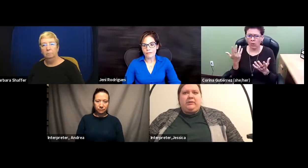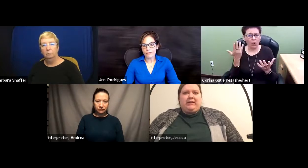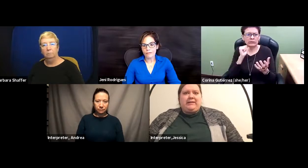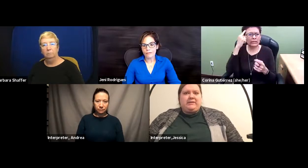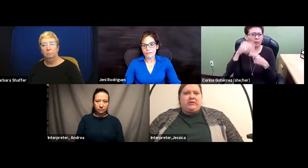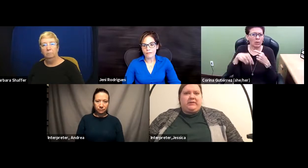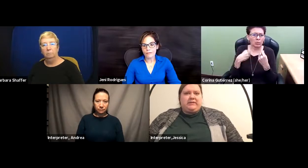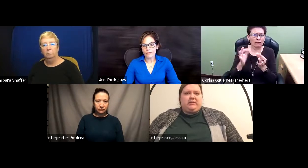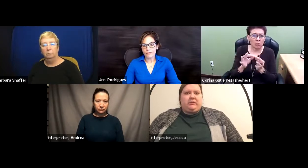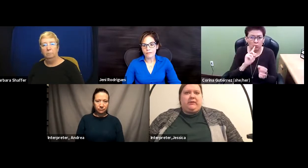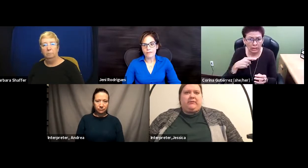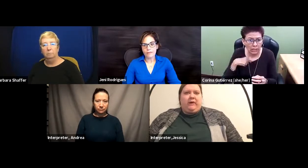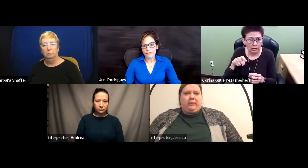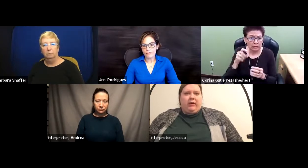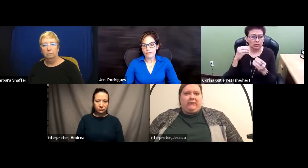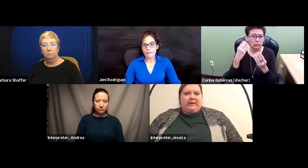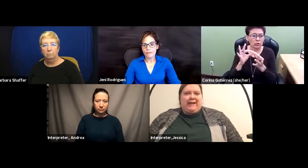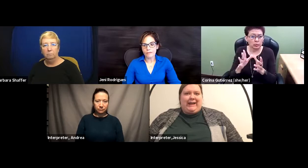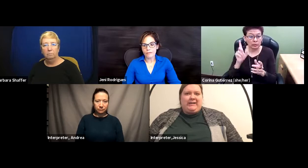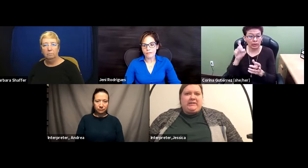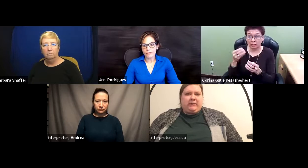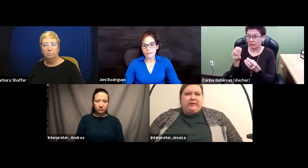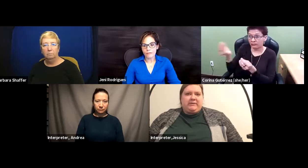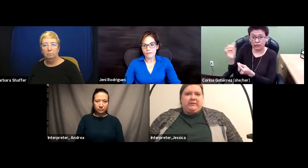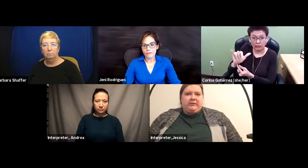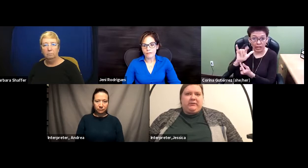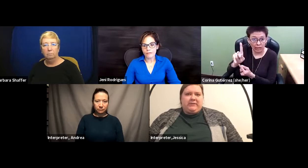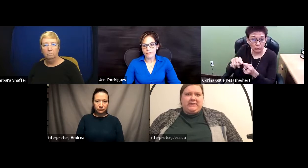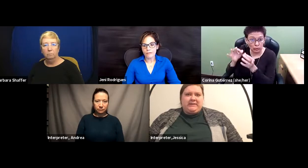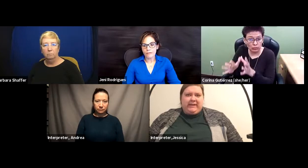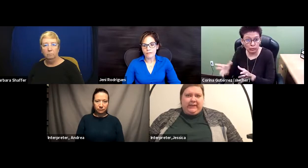utilize services through their phone on a very tiny screen. It was difficult for them to see.